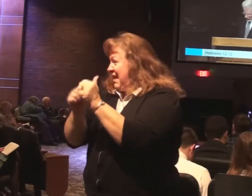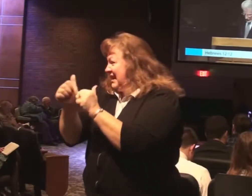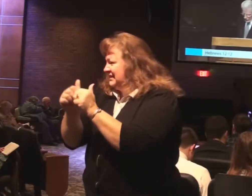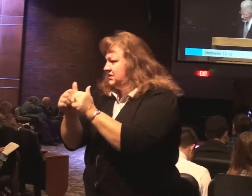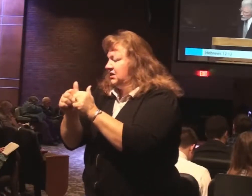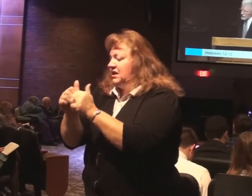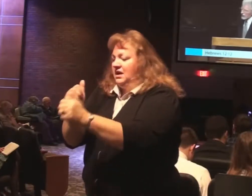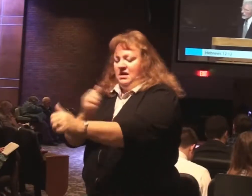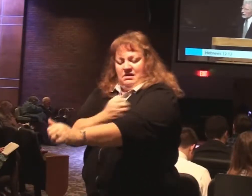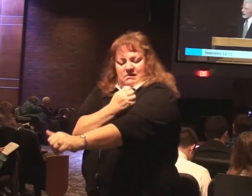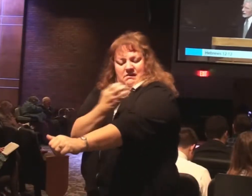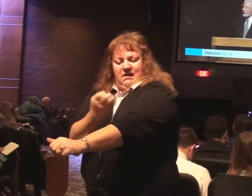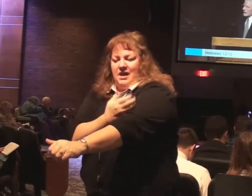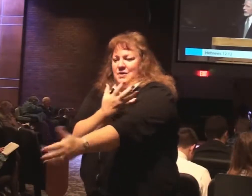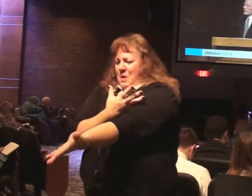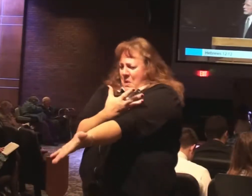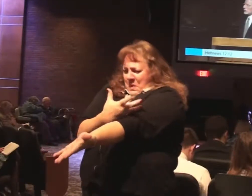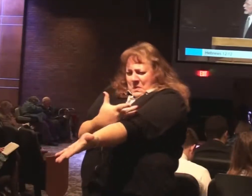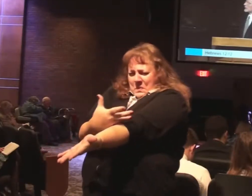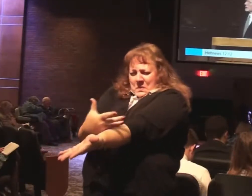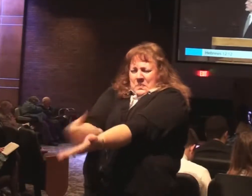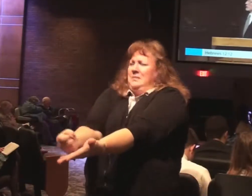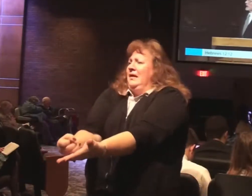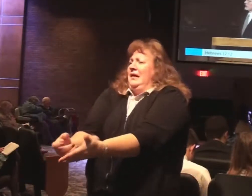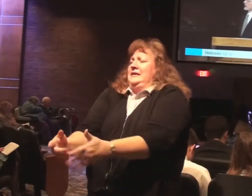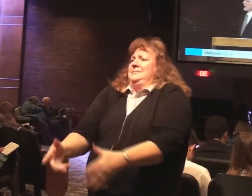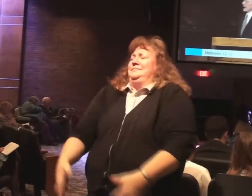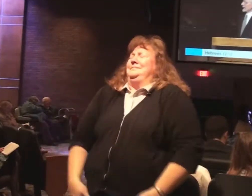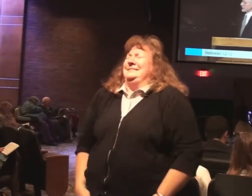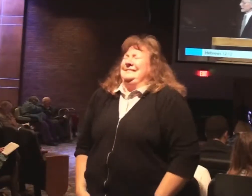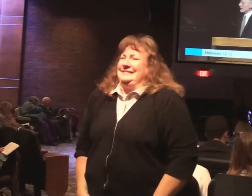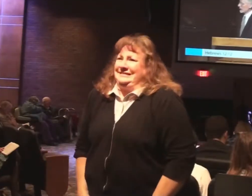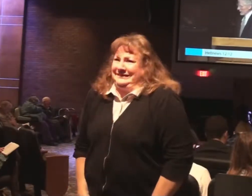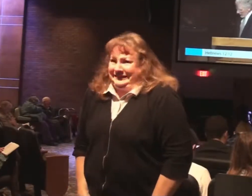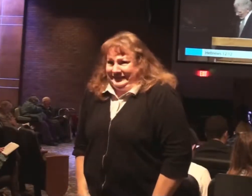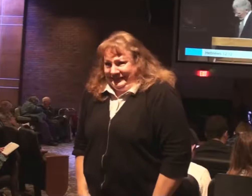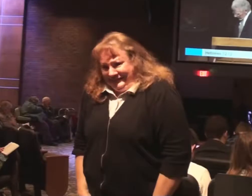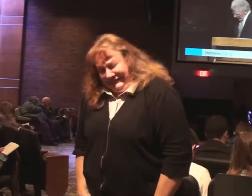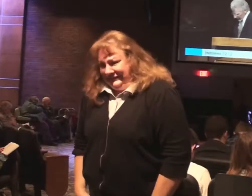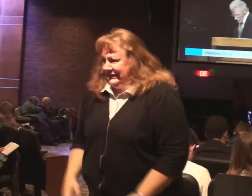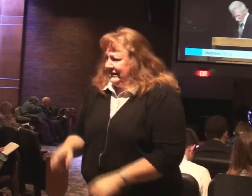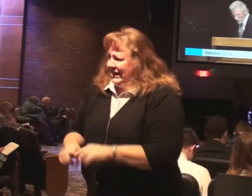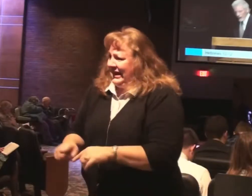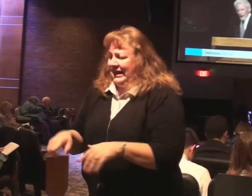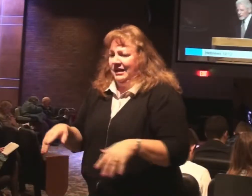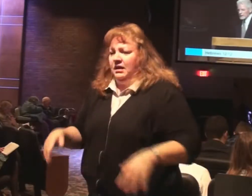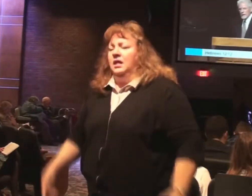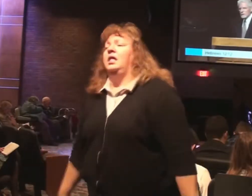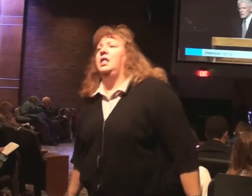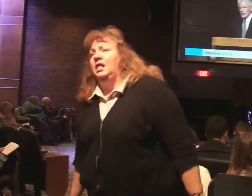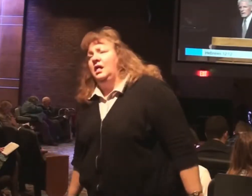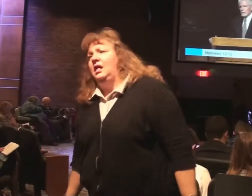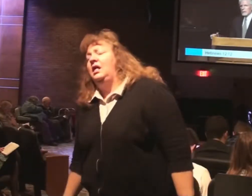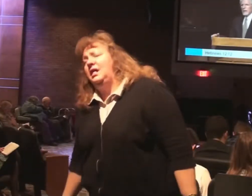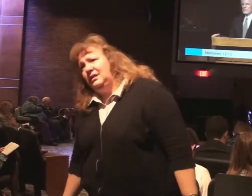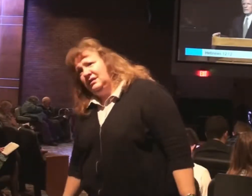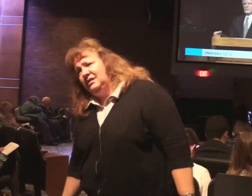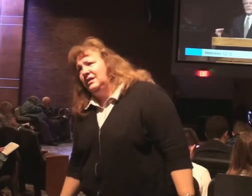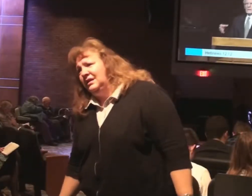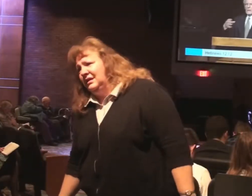energy is gone. They hardly have the strength to straighten their legs. Their hands are just hanging there. It's like they wouldn't have the strength to